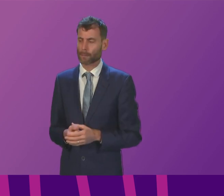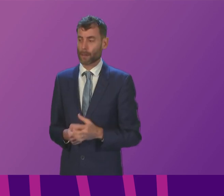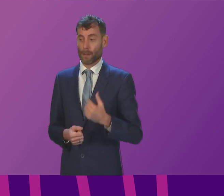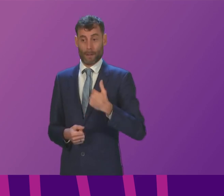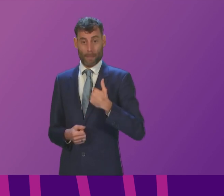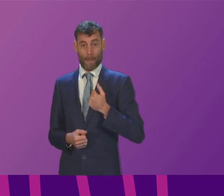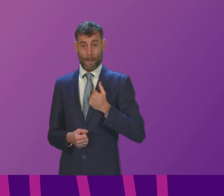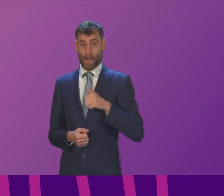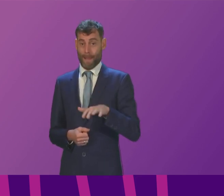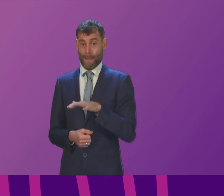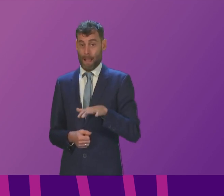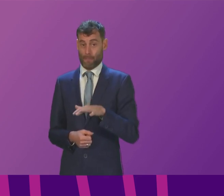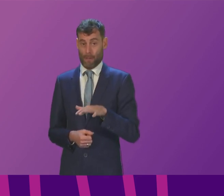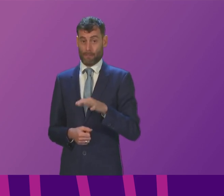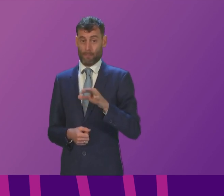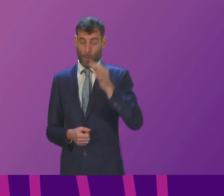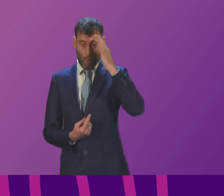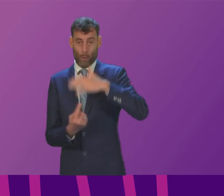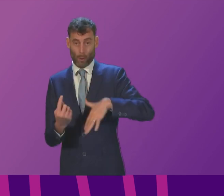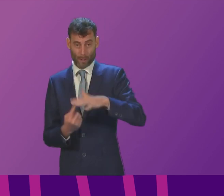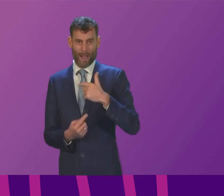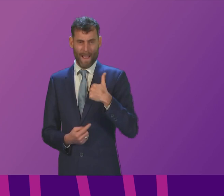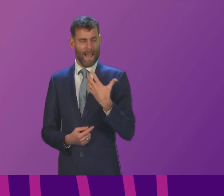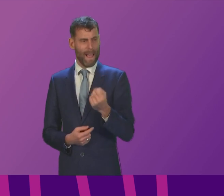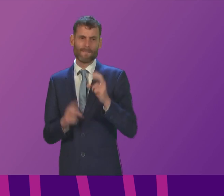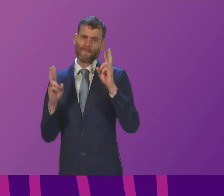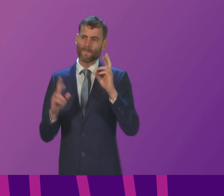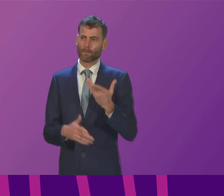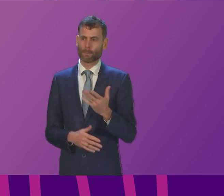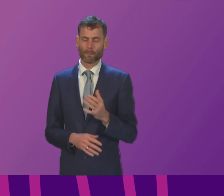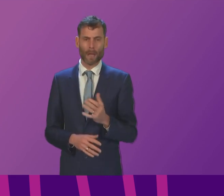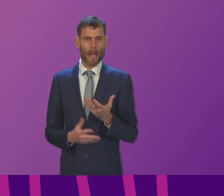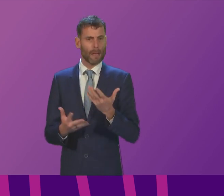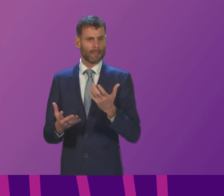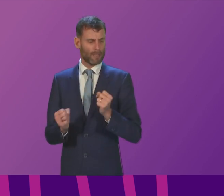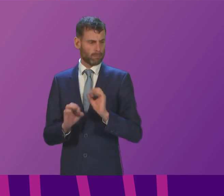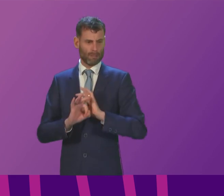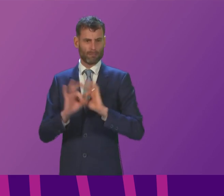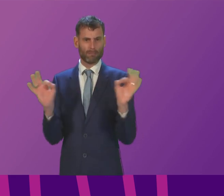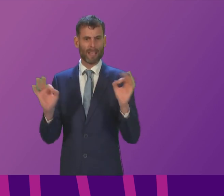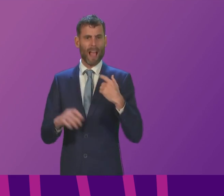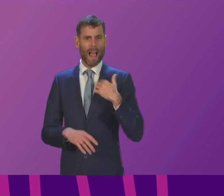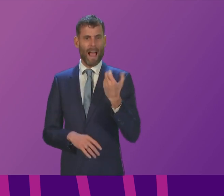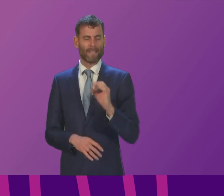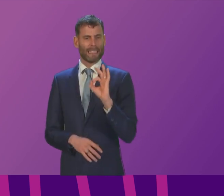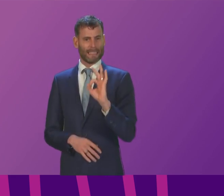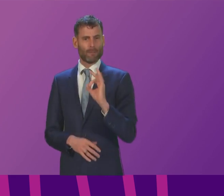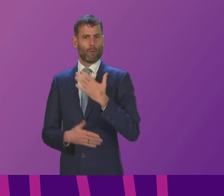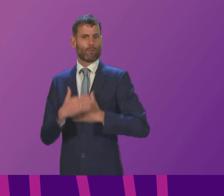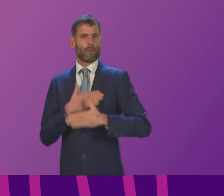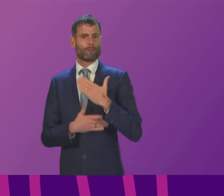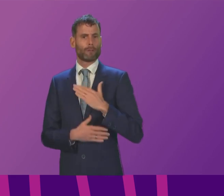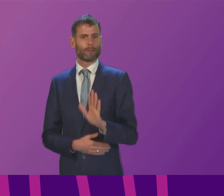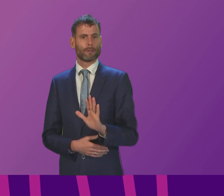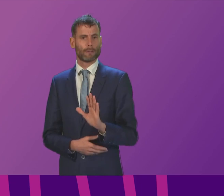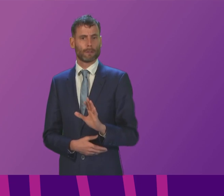experience in my own constituency a bit of a zero tolerance to this over the years I have seen instances like those